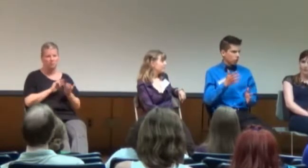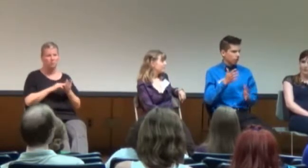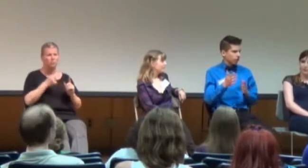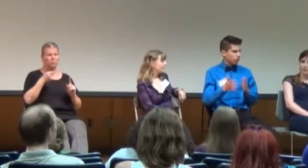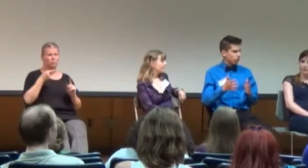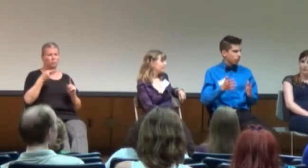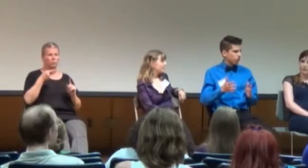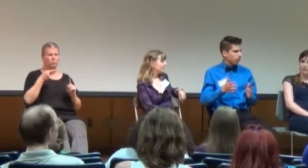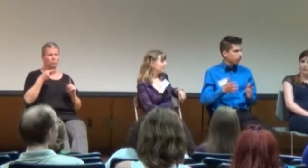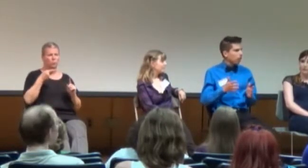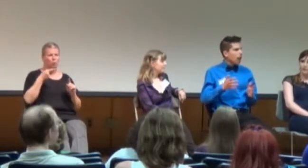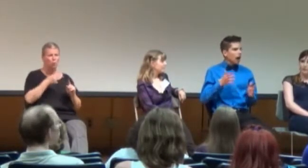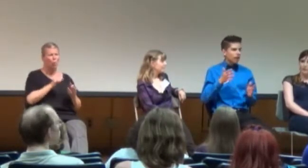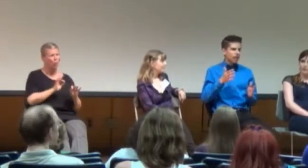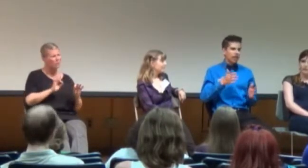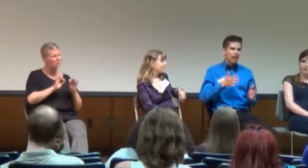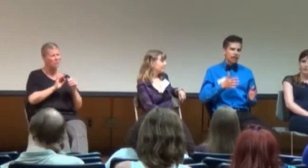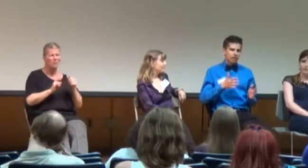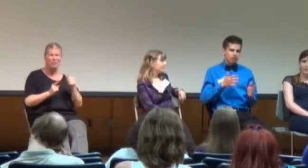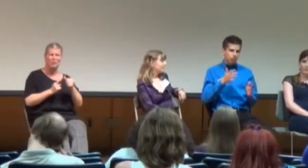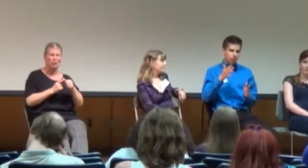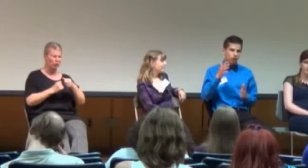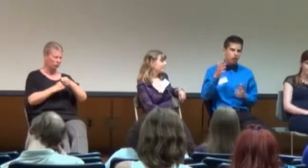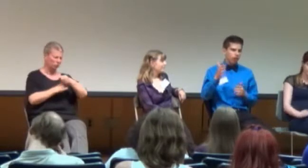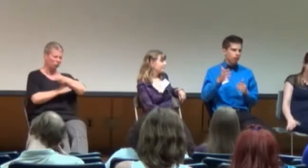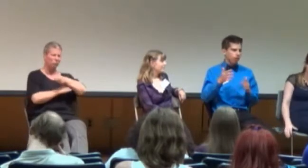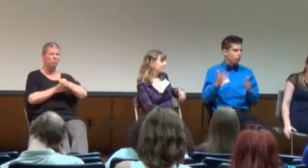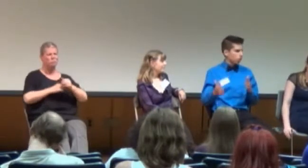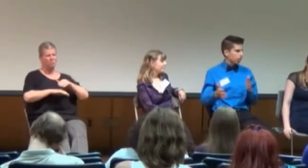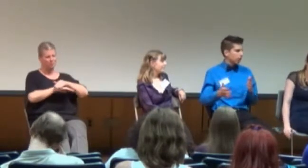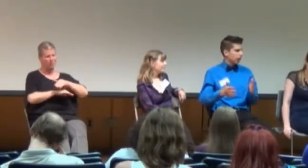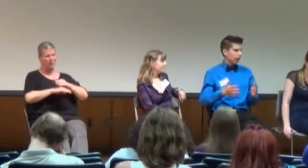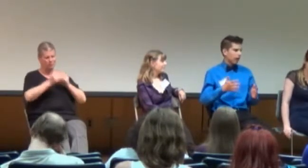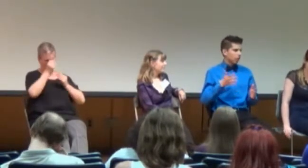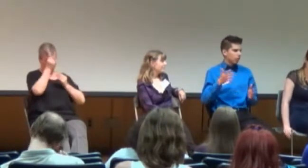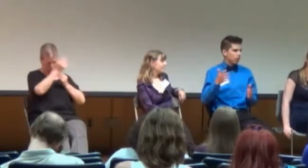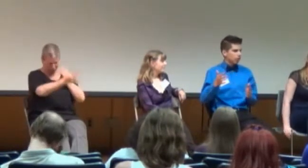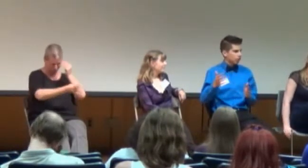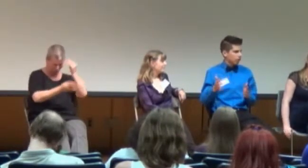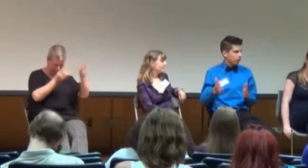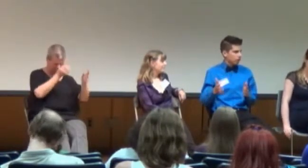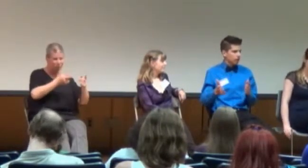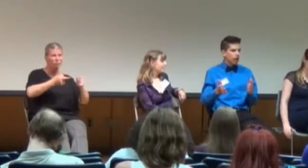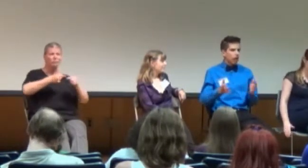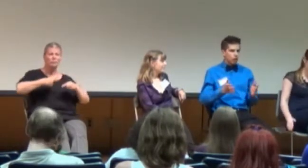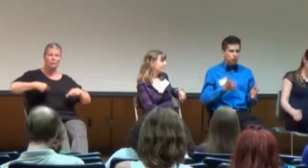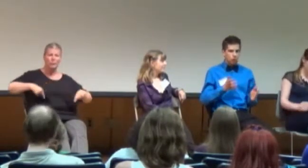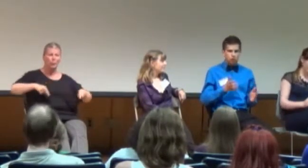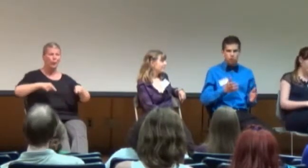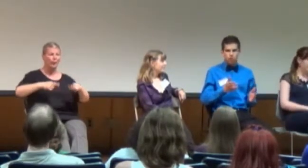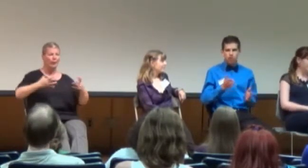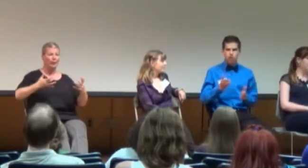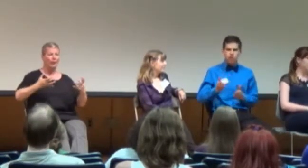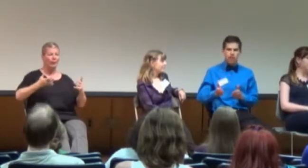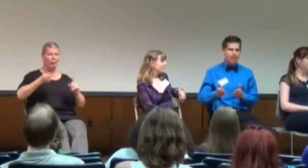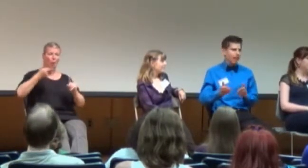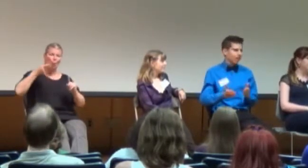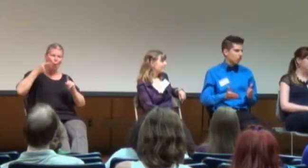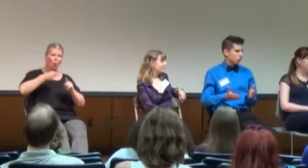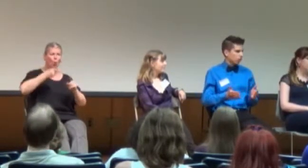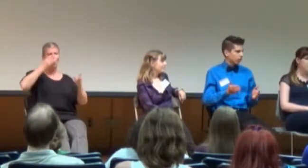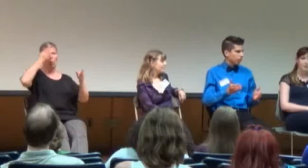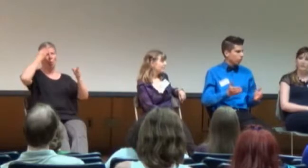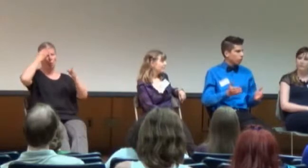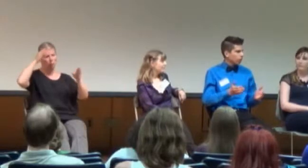asexuality as much as the basics. I think as our social media, and as we as a society, grow towards understanding